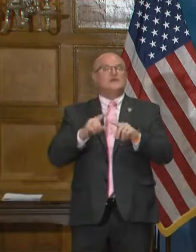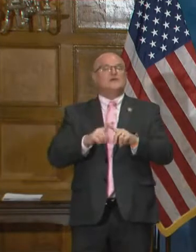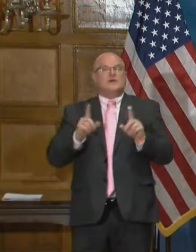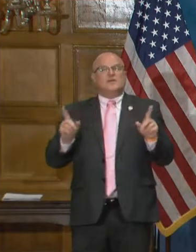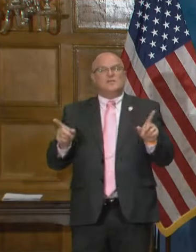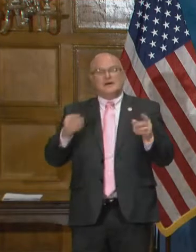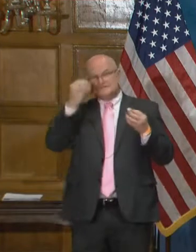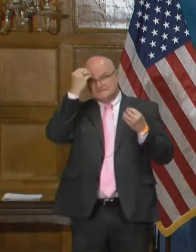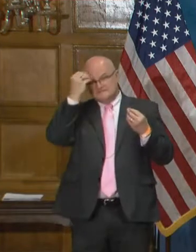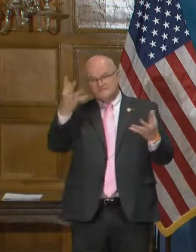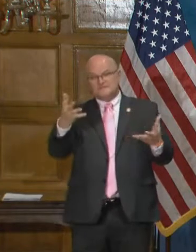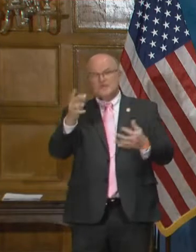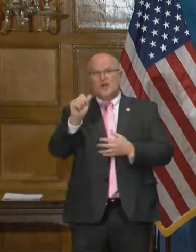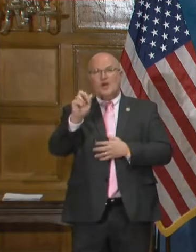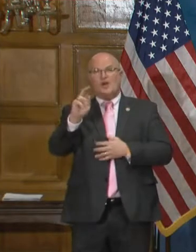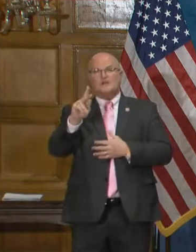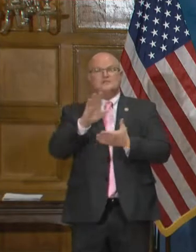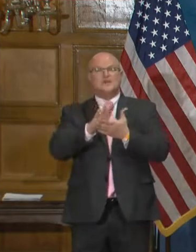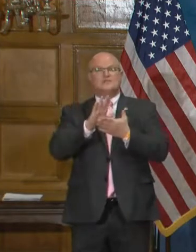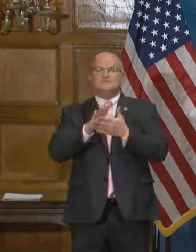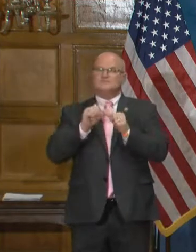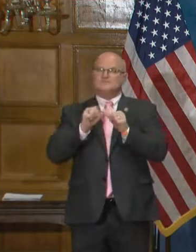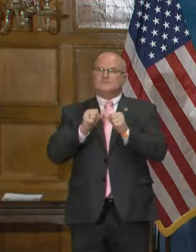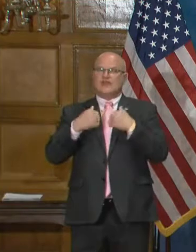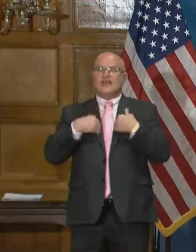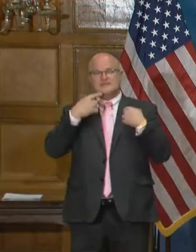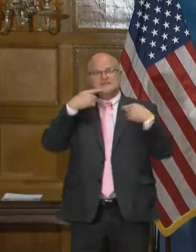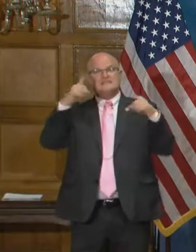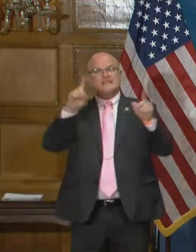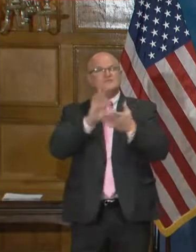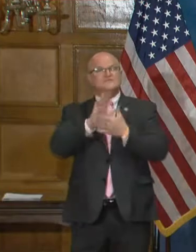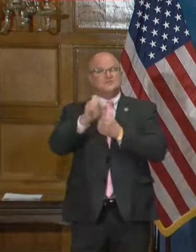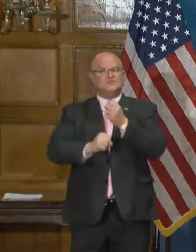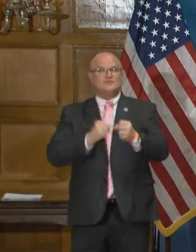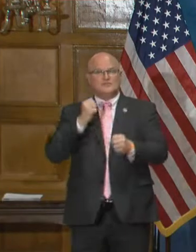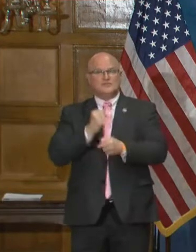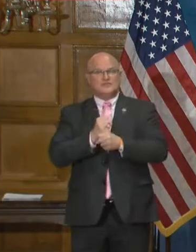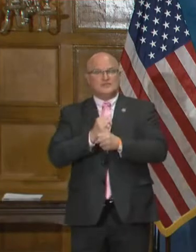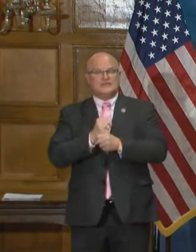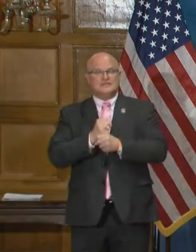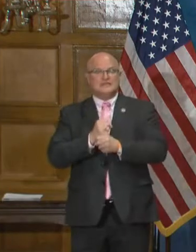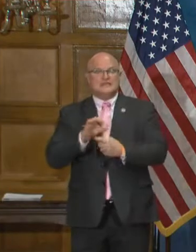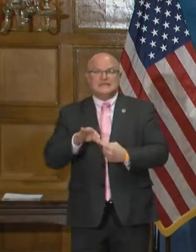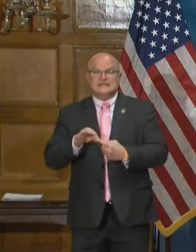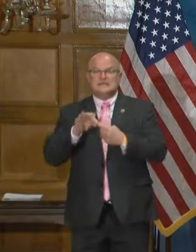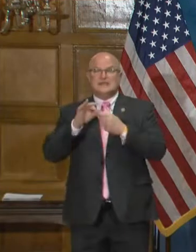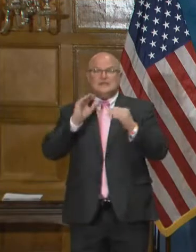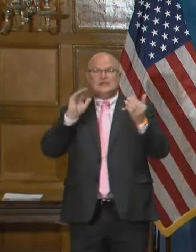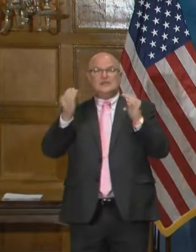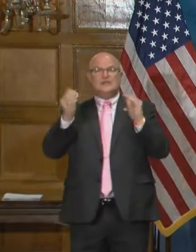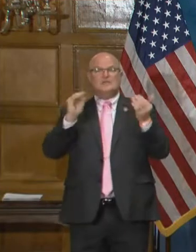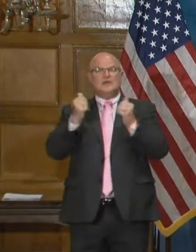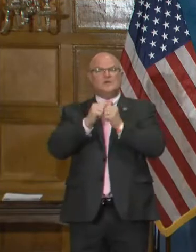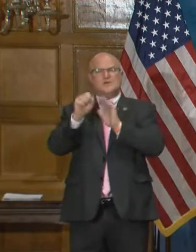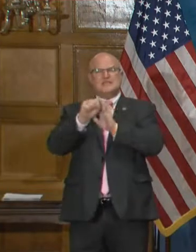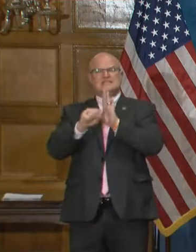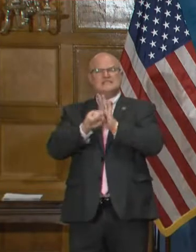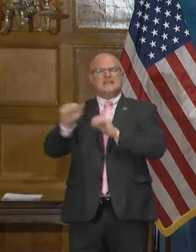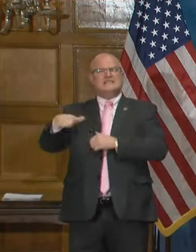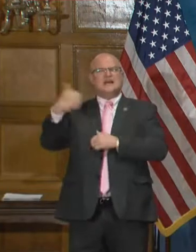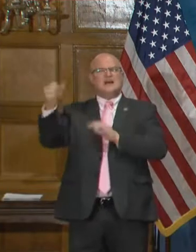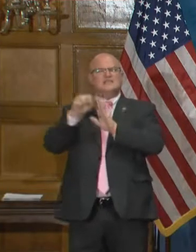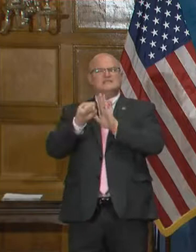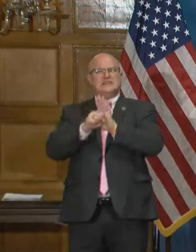out that Arkansas schools have and continue to have a successful school year, especially when you compare to the states around the nation